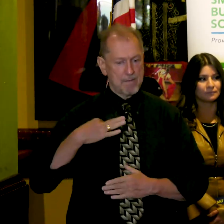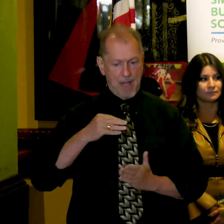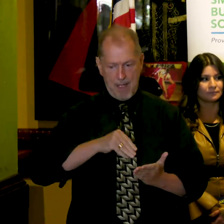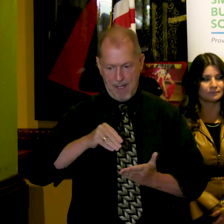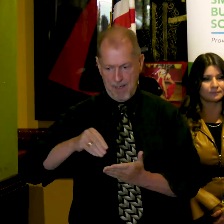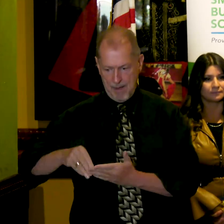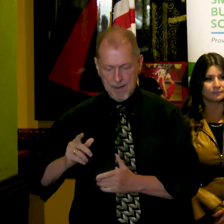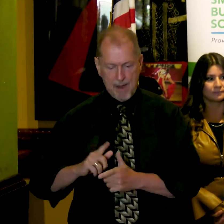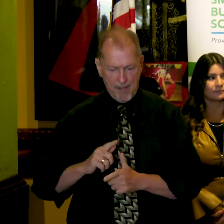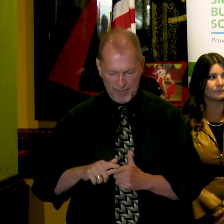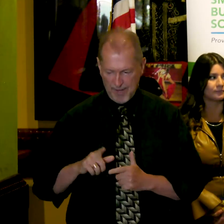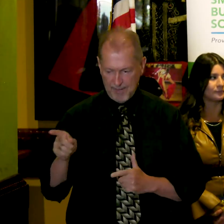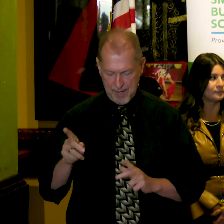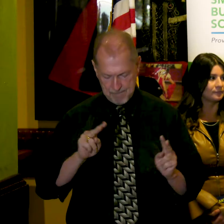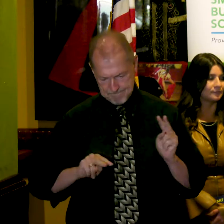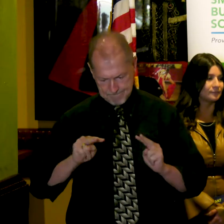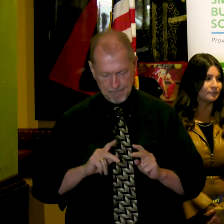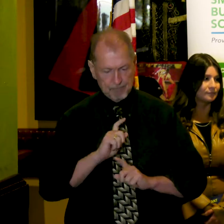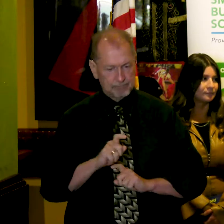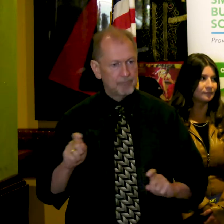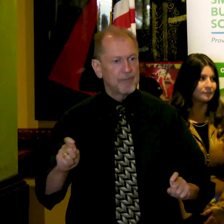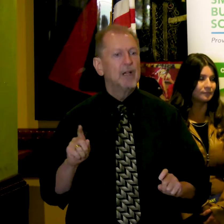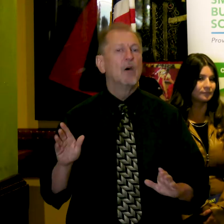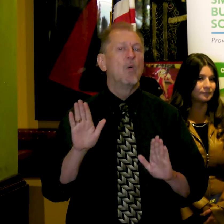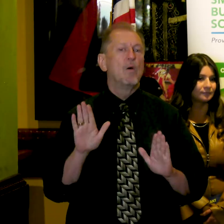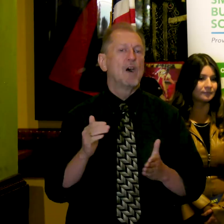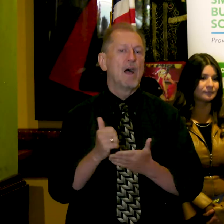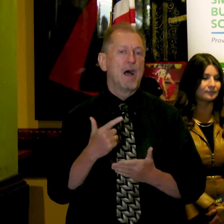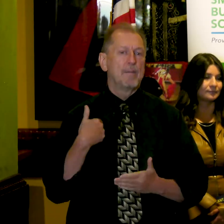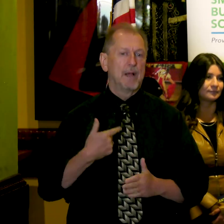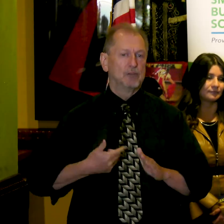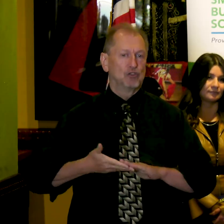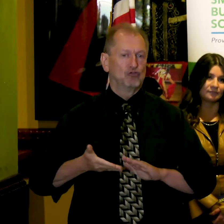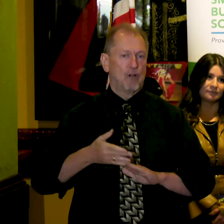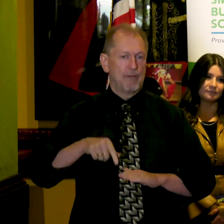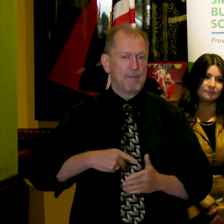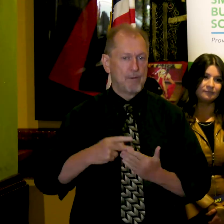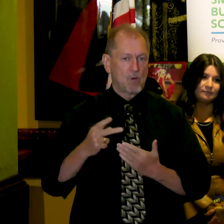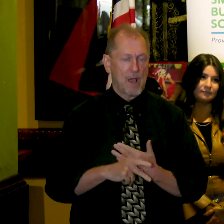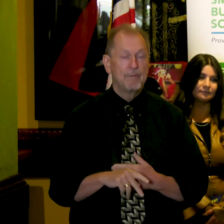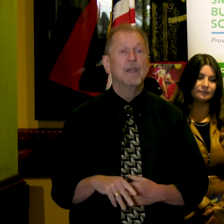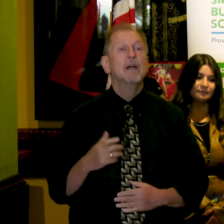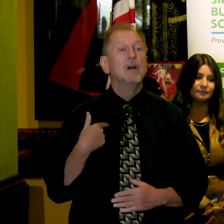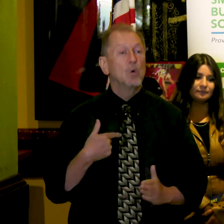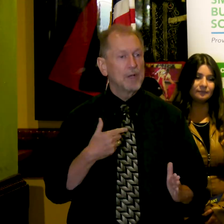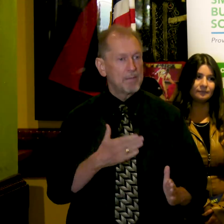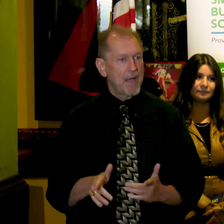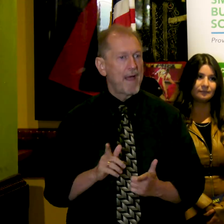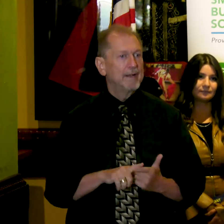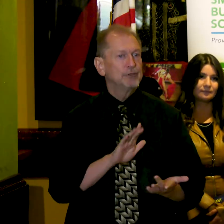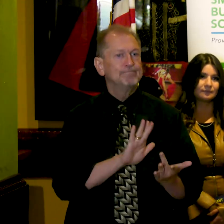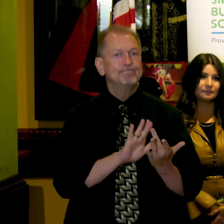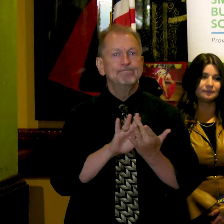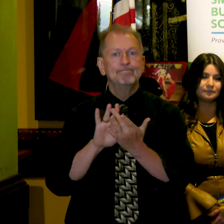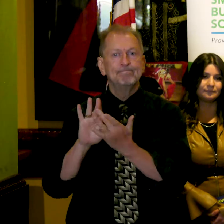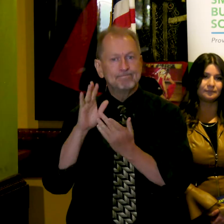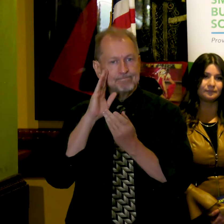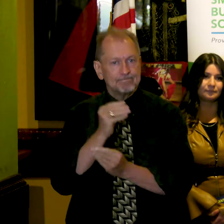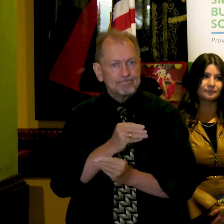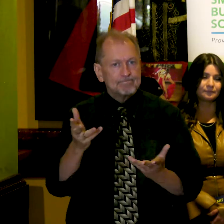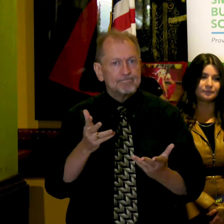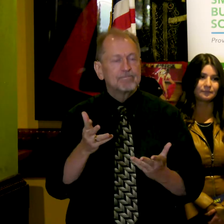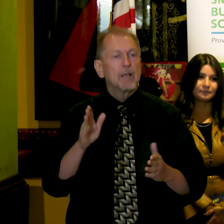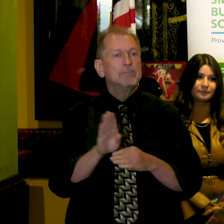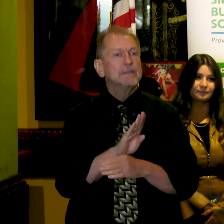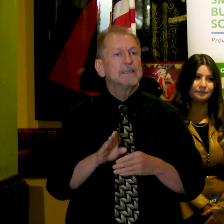for this historic program. We've planned a robust set of outreach events, both virtual and in-person, designed